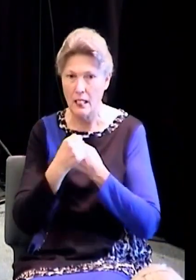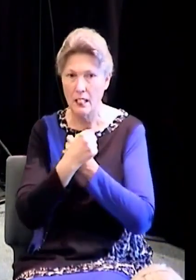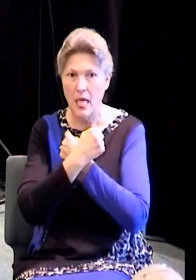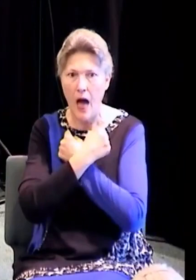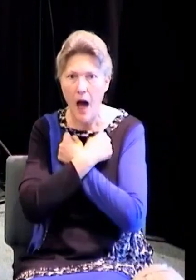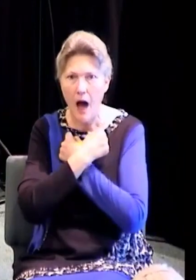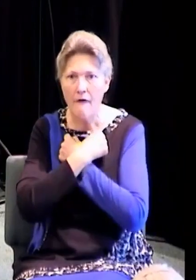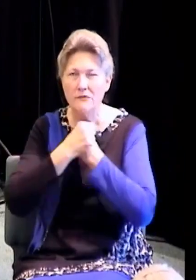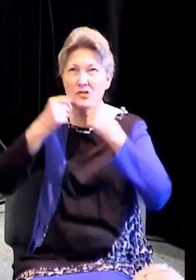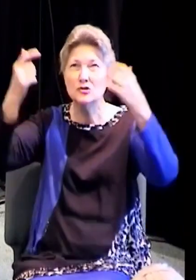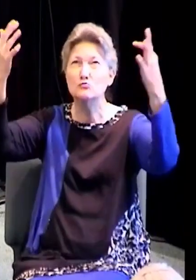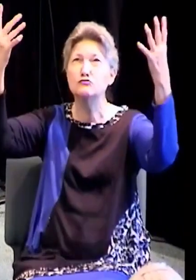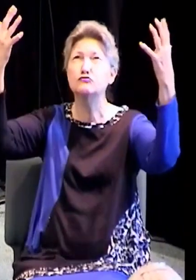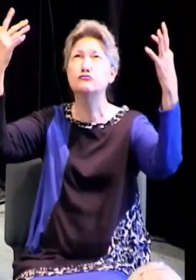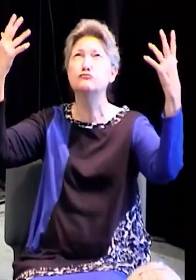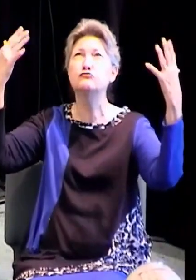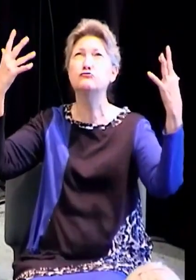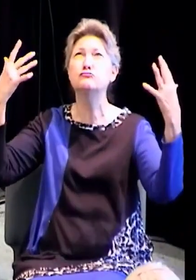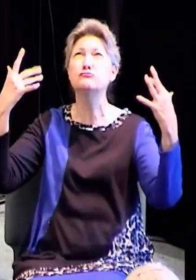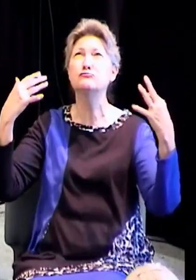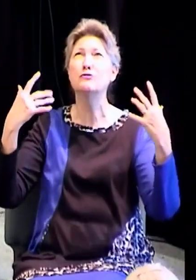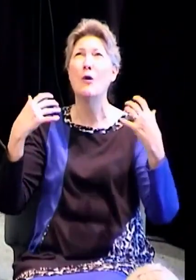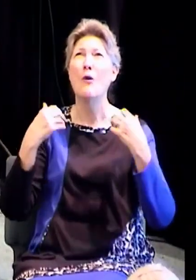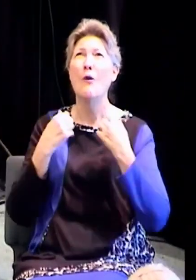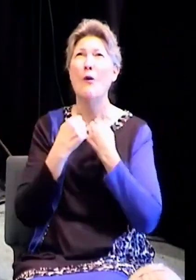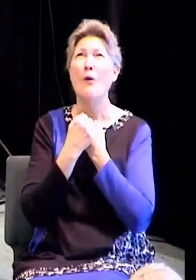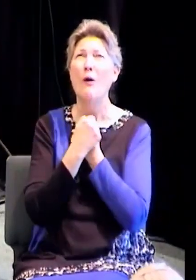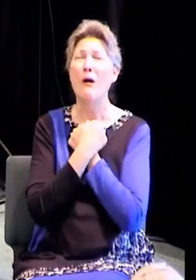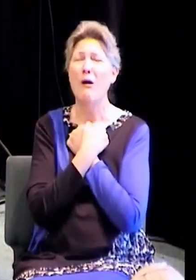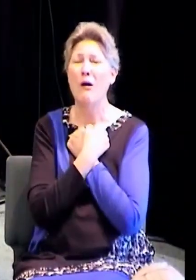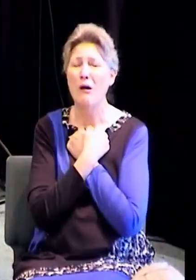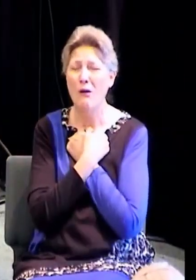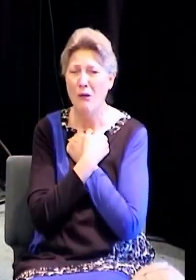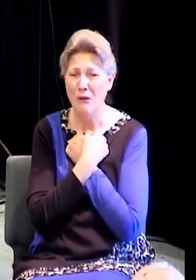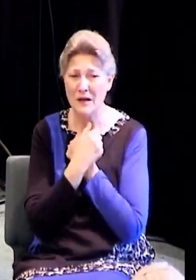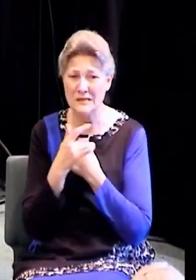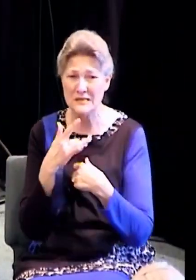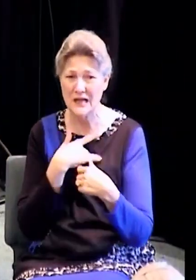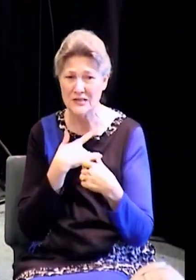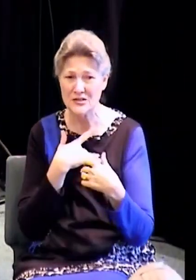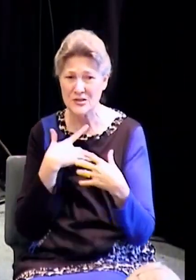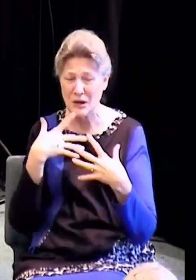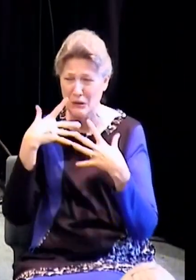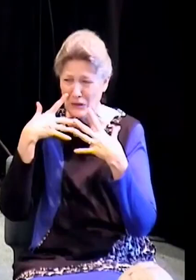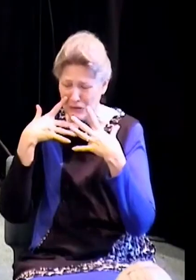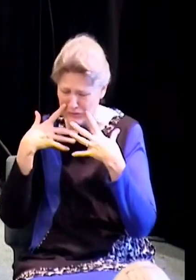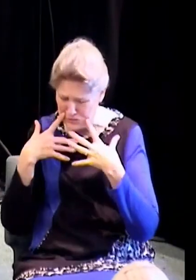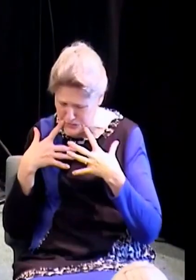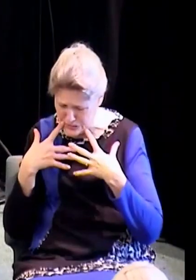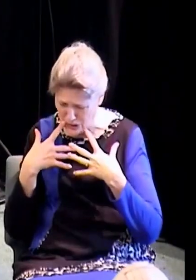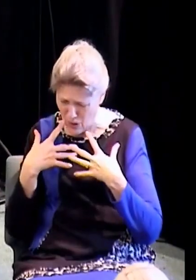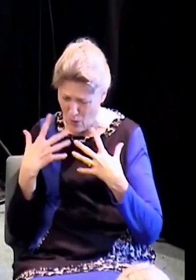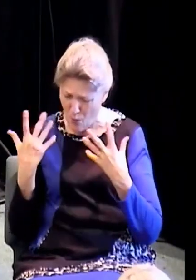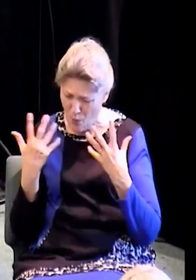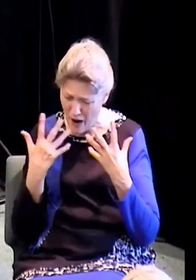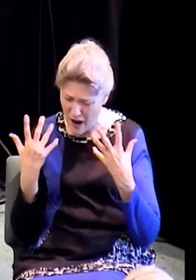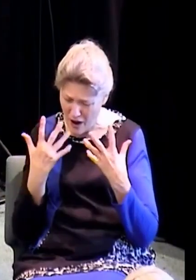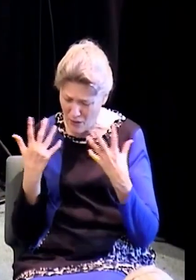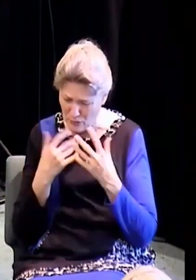It's like touching me and tingles and I'm crying and my heart is beating fast and I thought this was